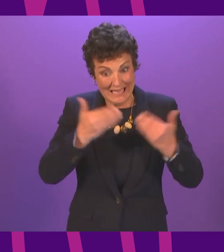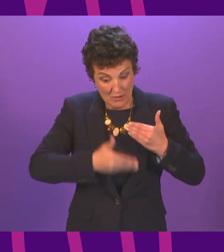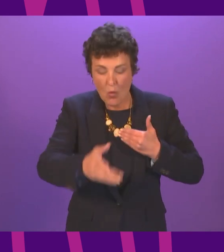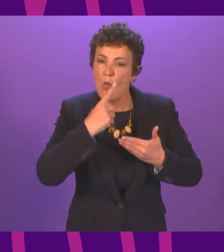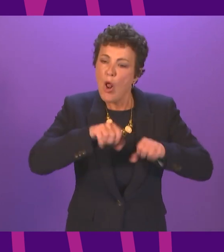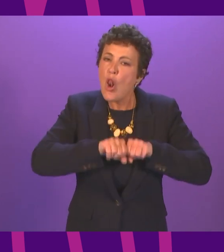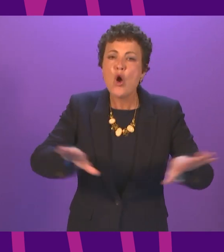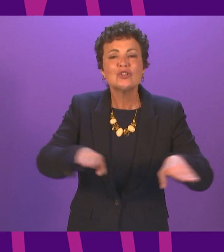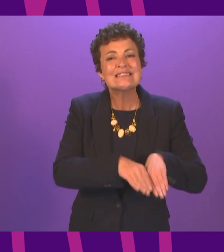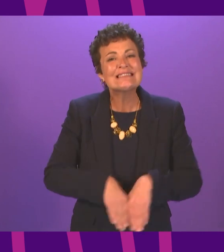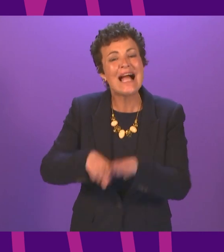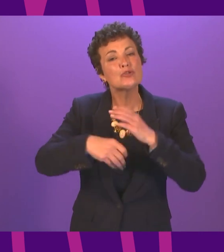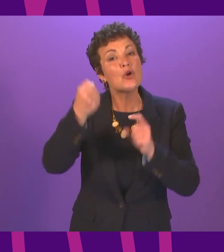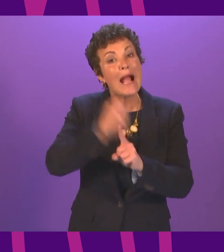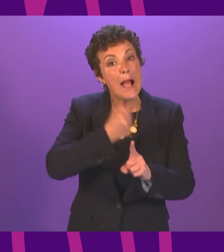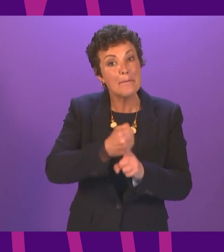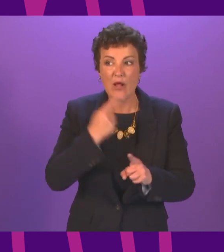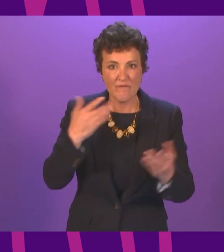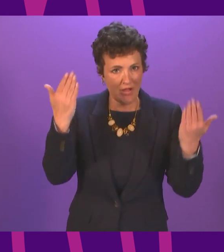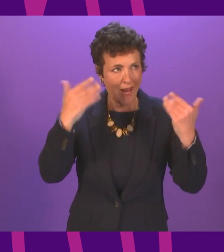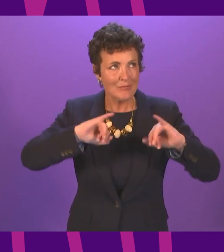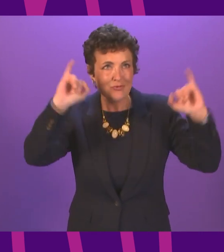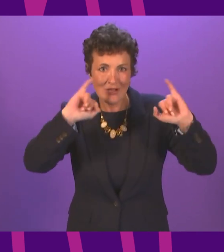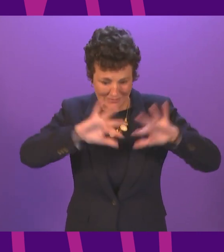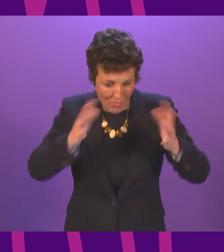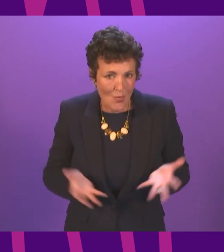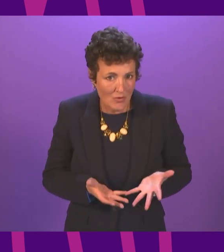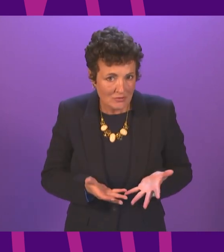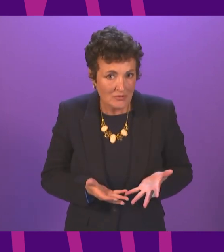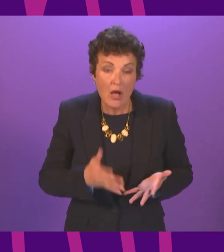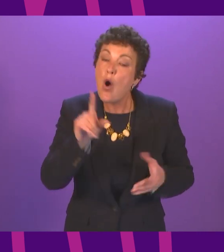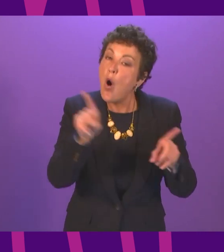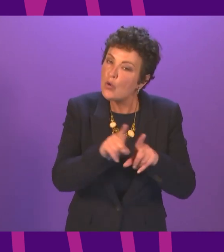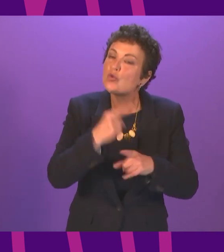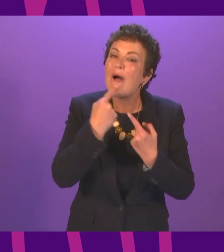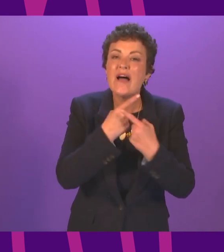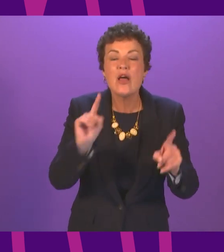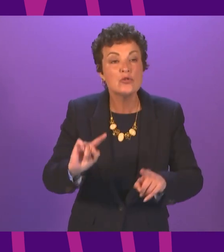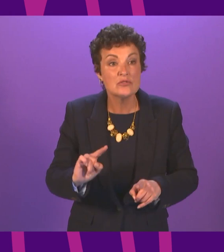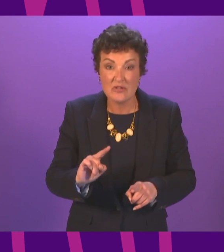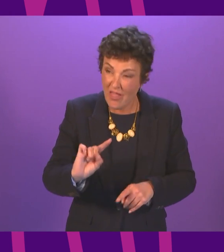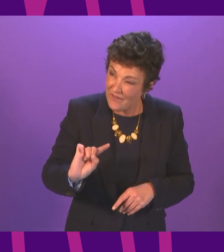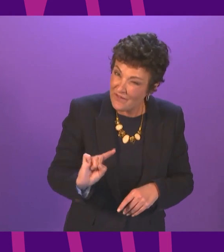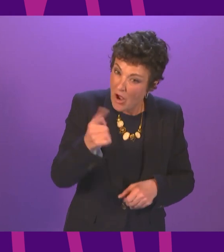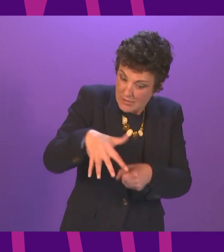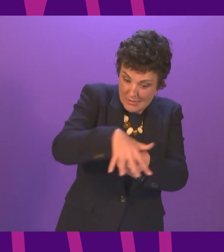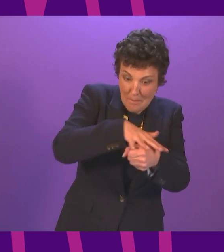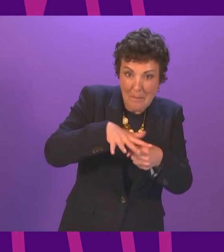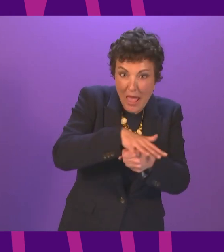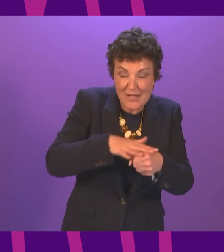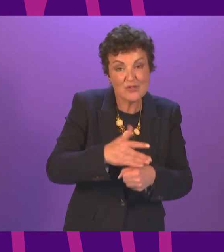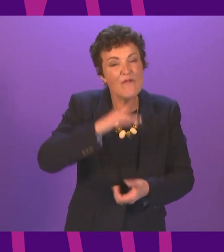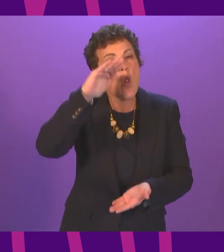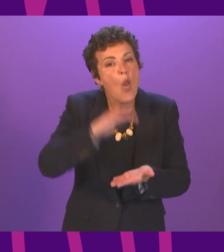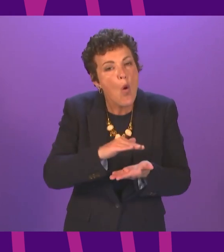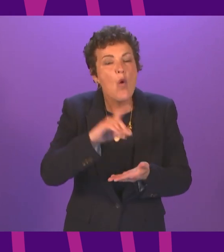will launch a national campaign to raise awareness of the climate crisis and announce the locations of Scotland's first low-carbon vertical farms.